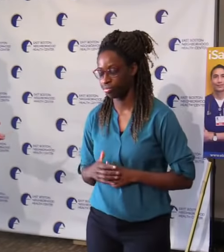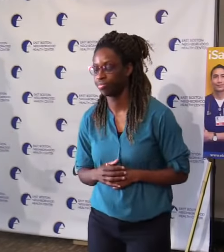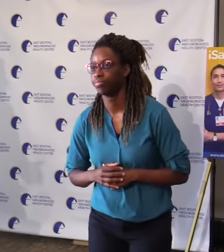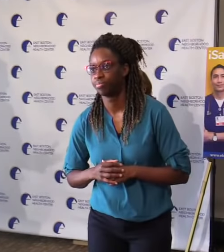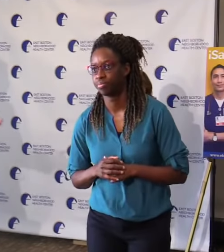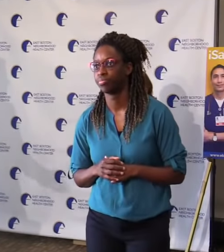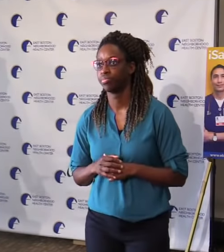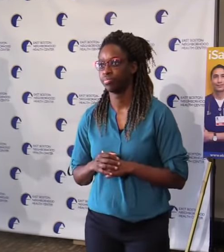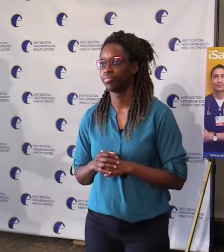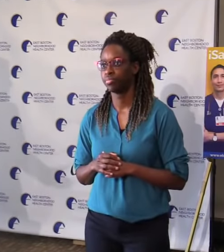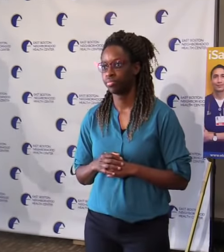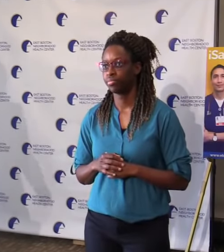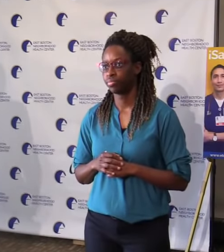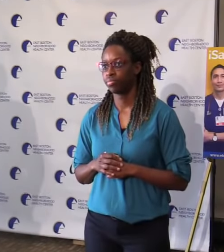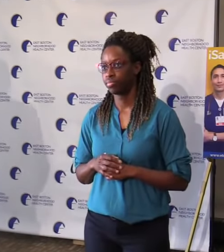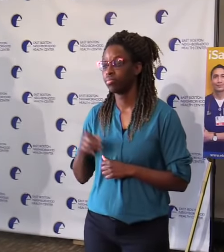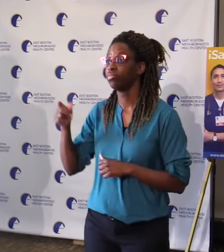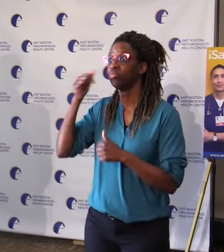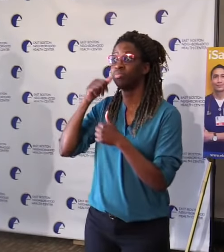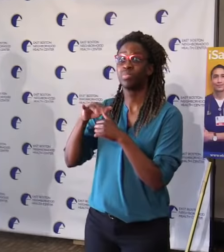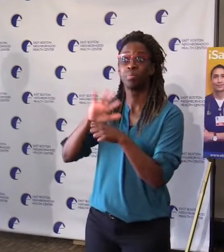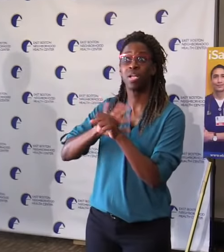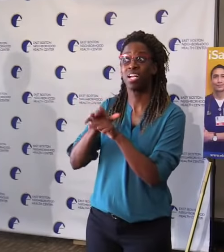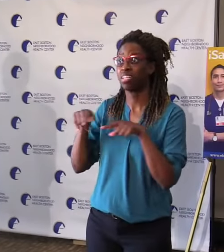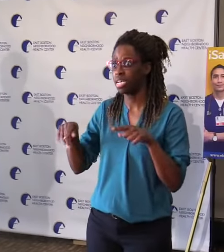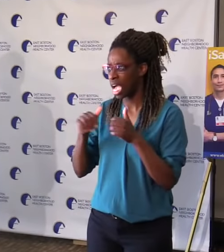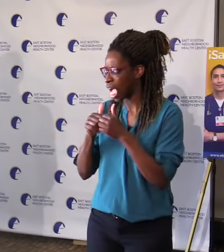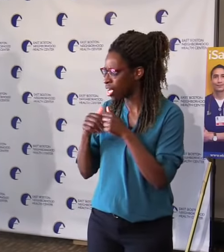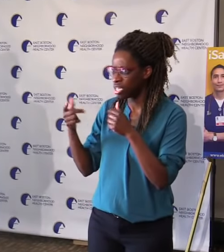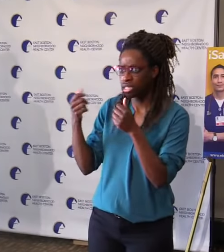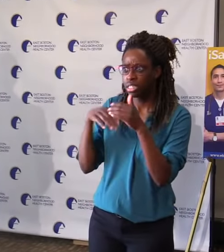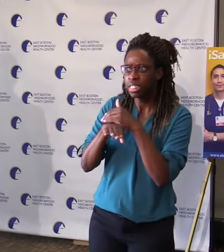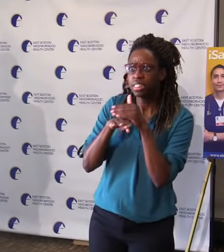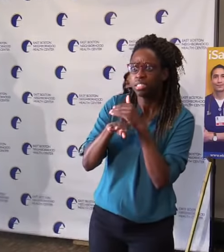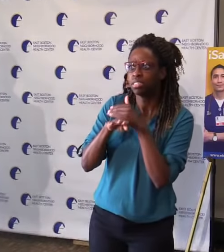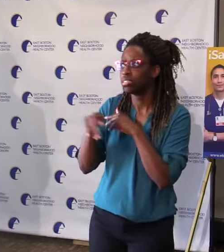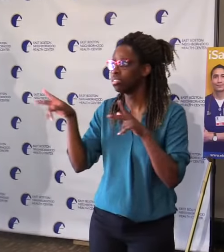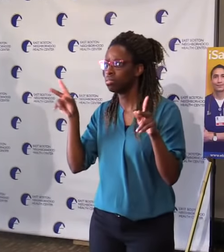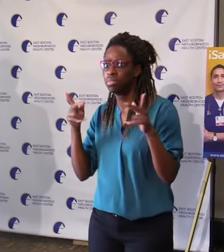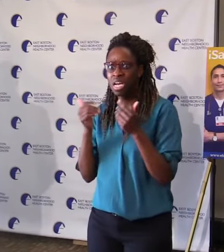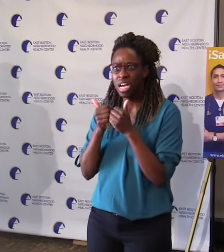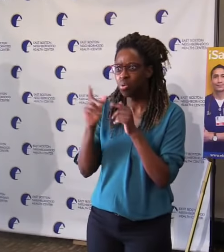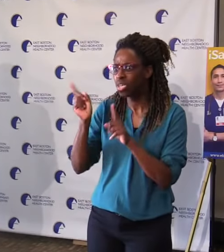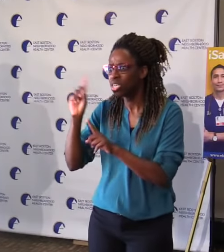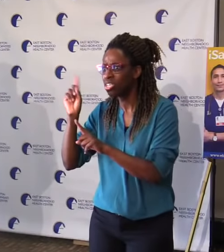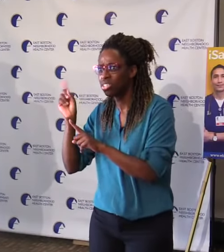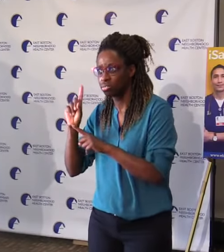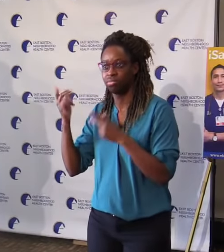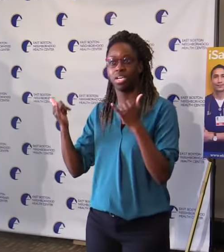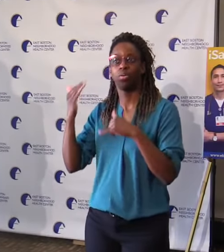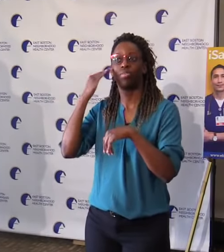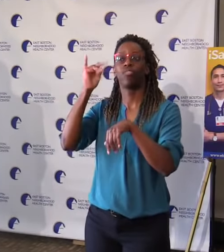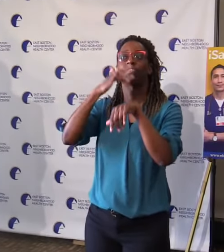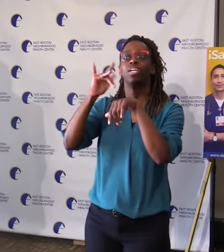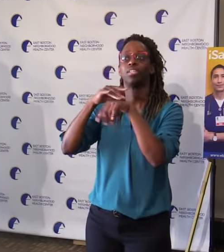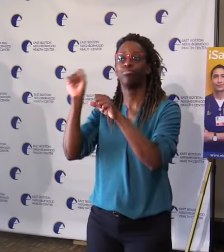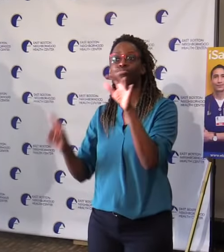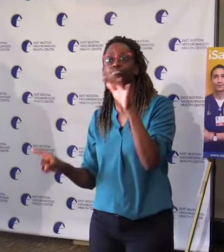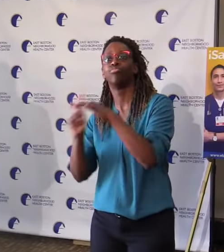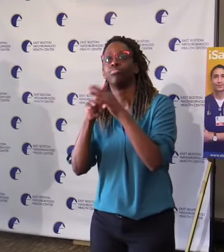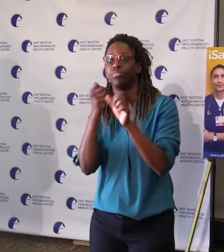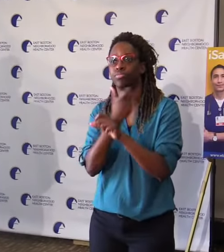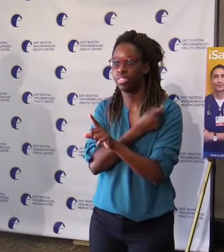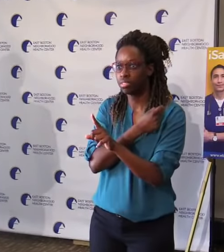positive, I would say, once people figured it out, they now have that capacity available to be used to do